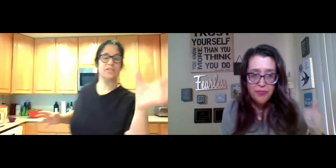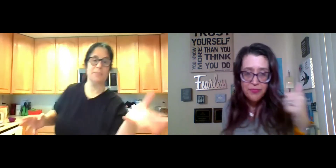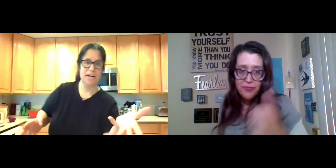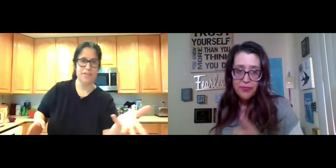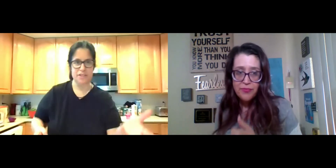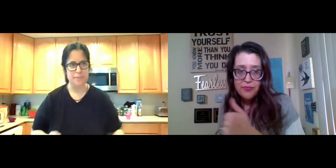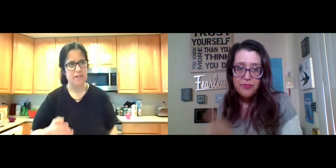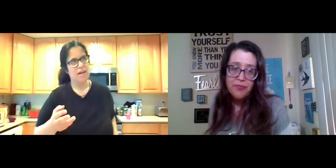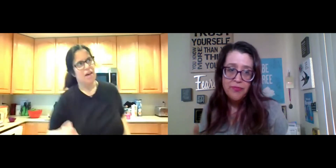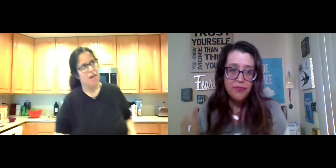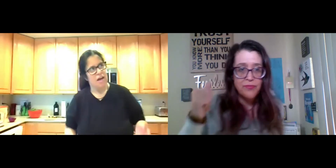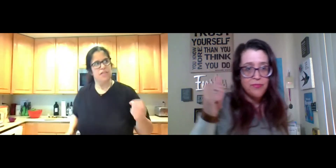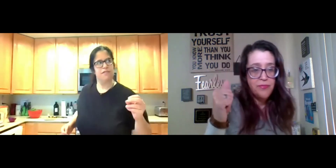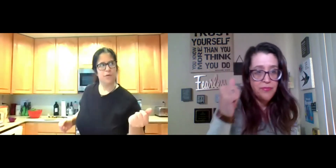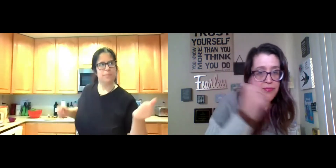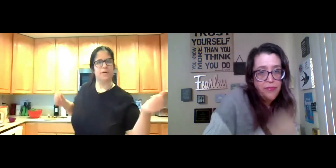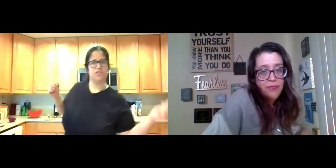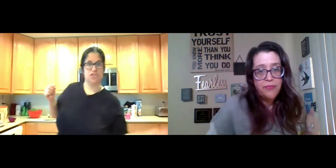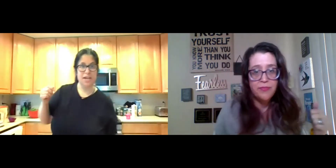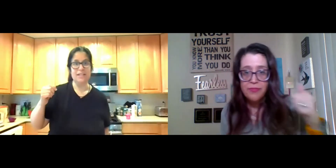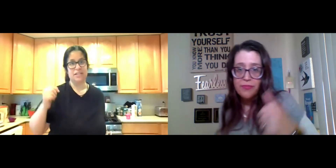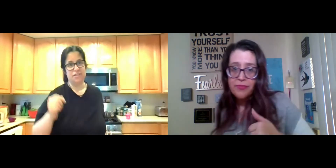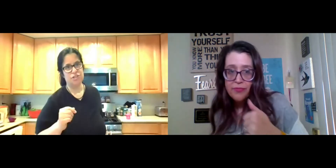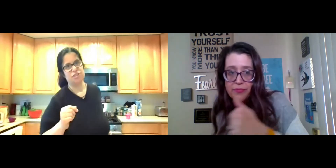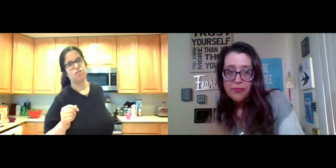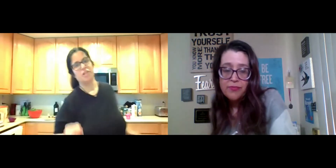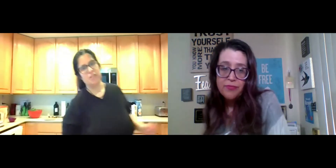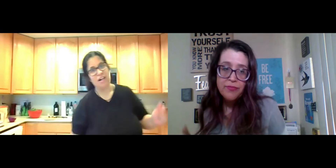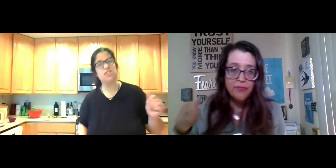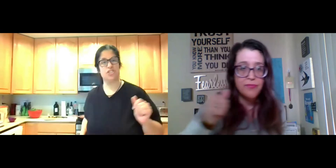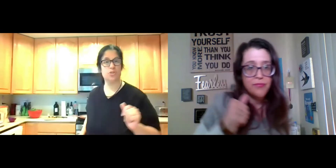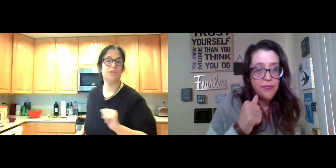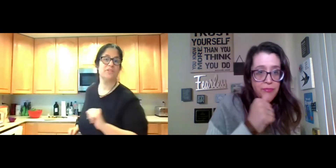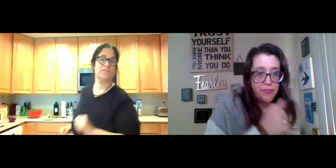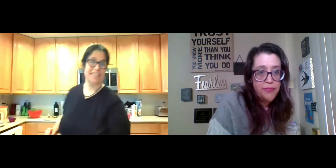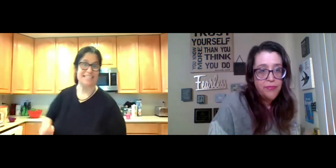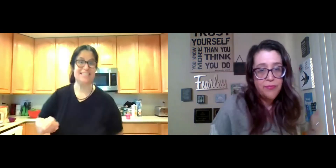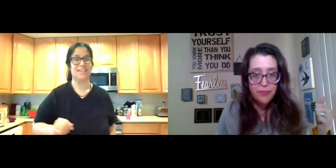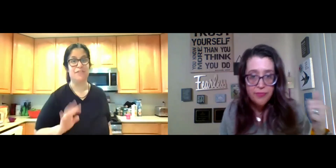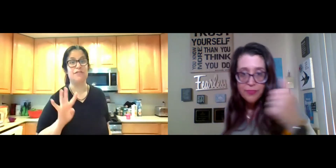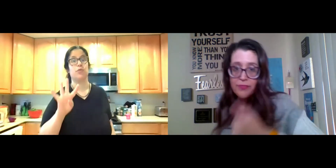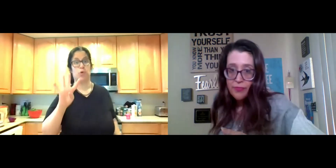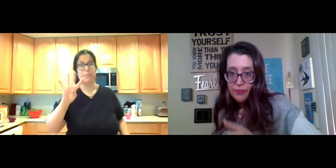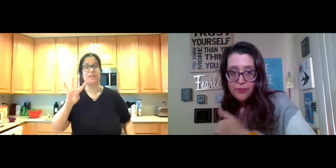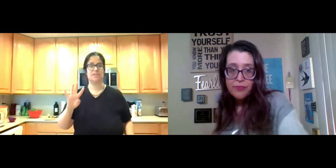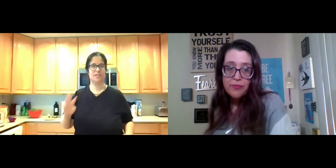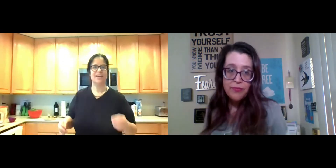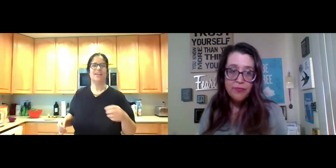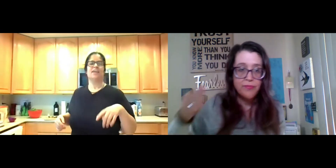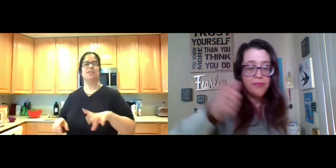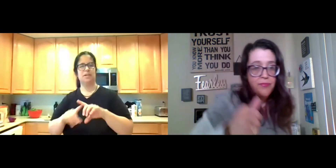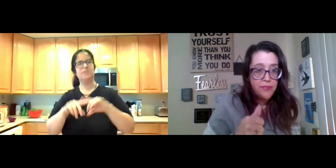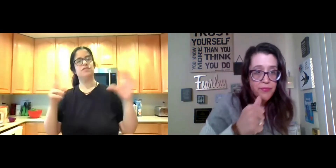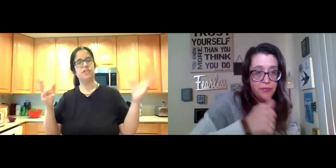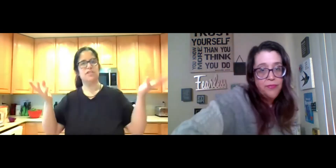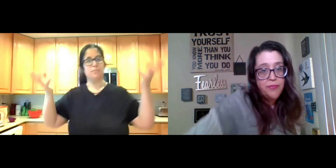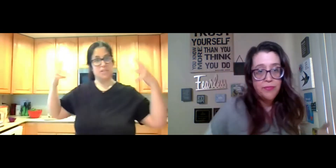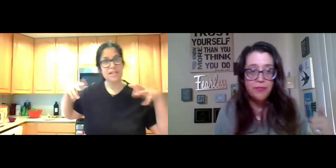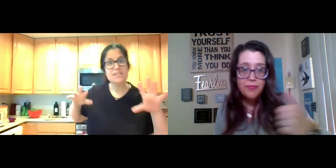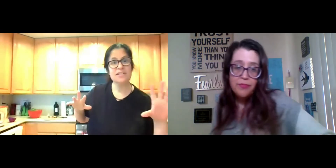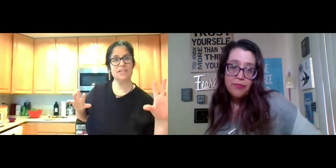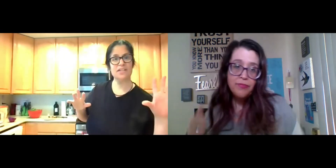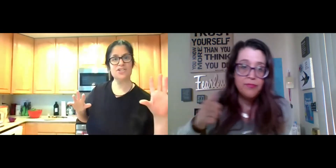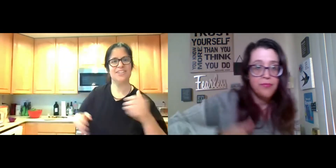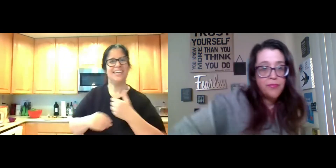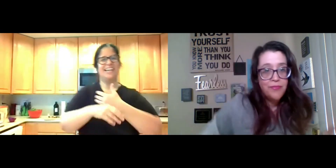I'm not sure when it's coming out of this, but the four month challenge is $20 and 21 cents for four months. And you get a bunch of videos of